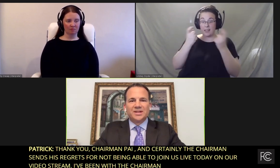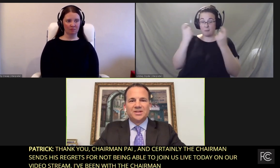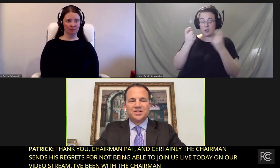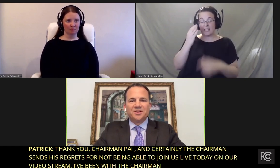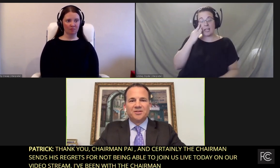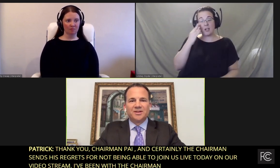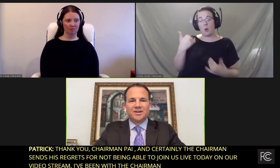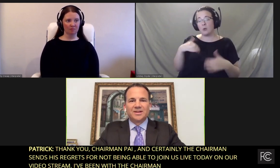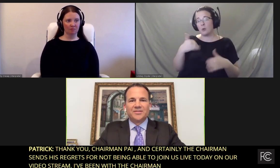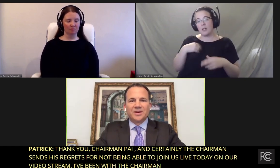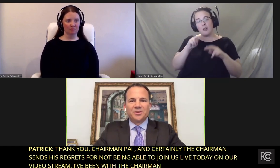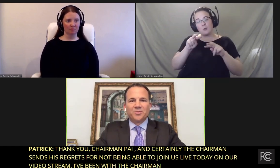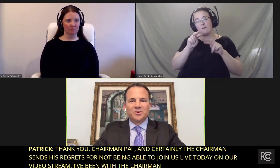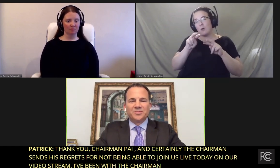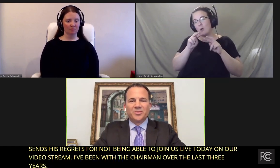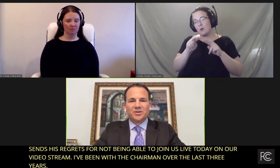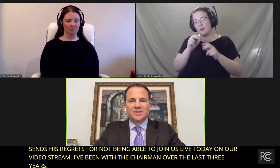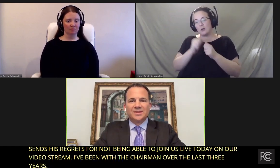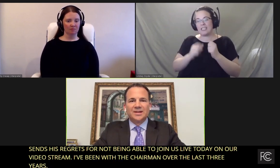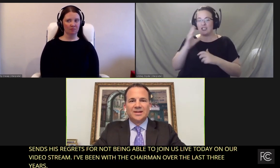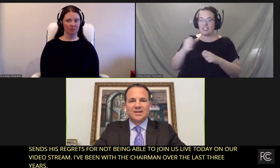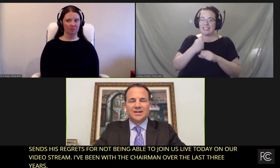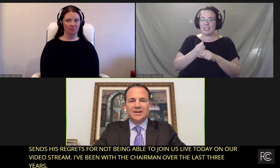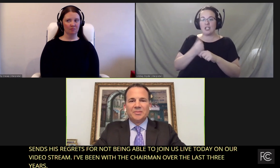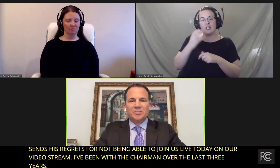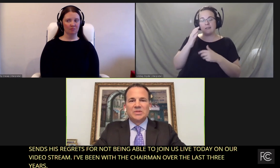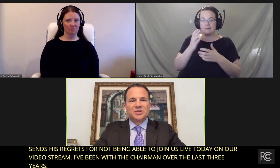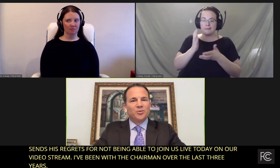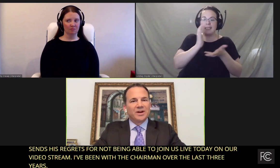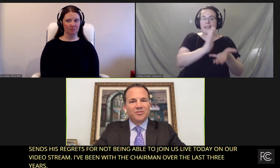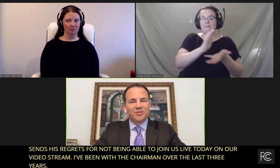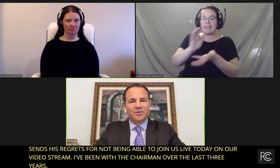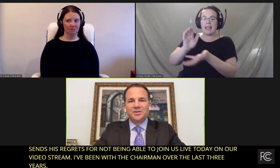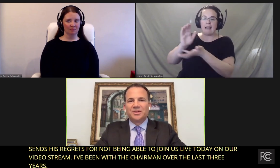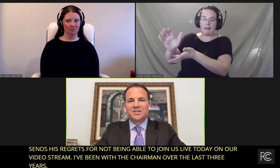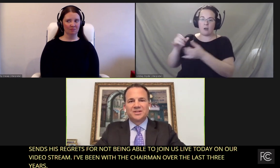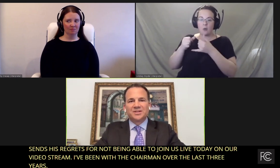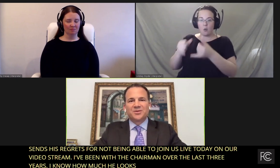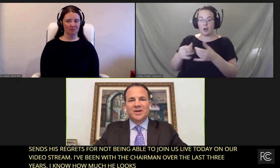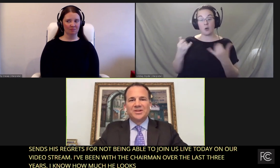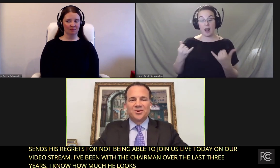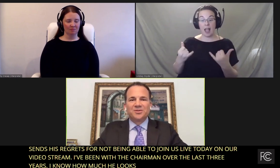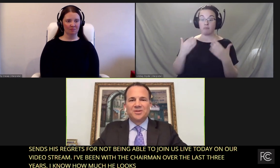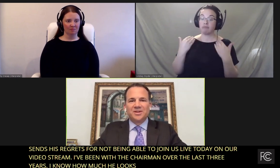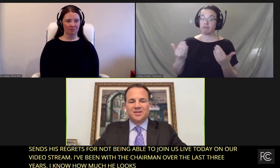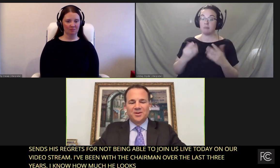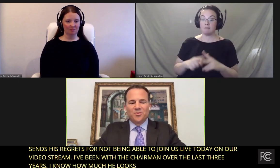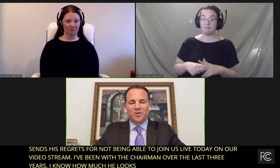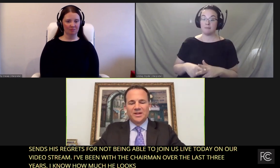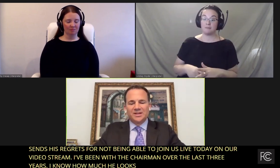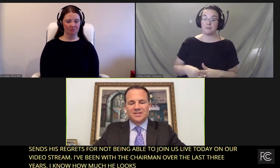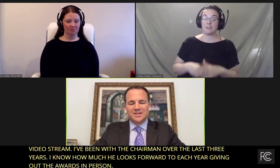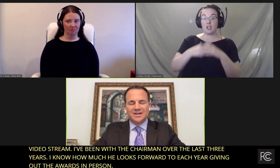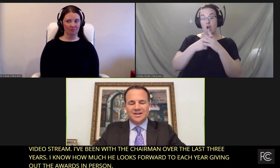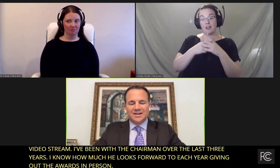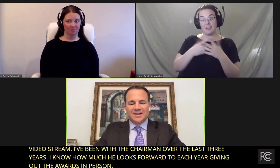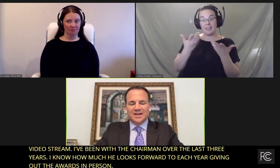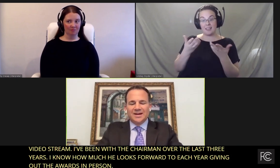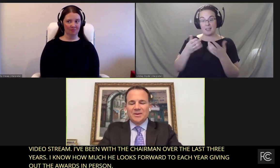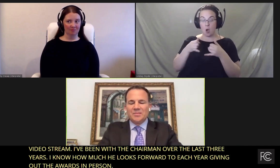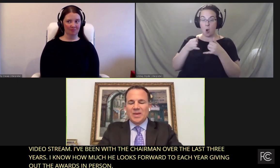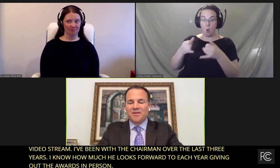he looks forward to each year giving out the awards in person. So without further ado, let's let's go ahead and turn to the awardees.